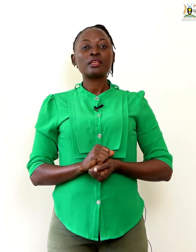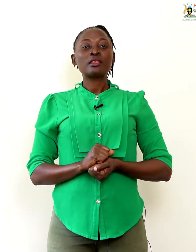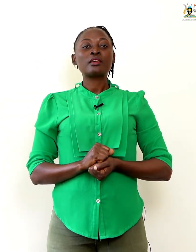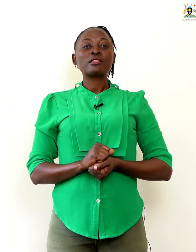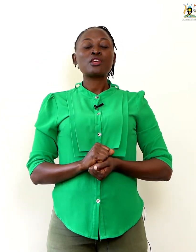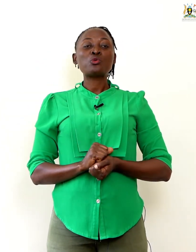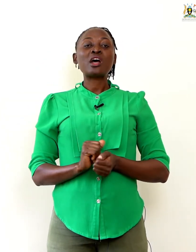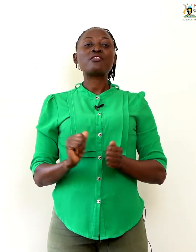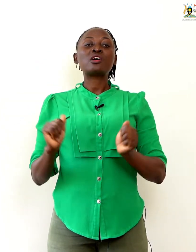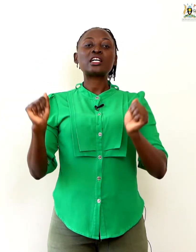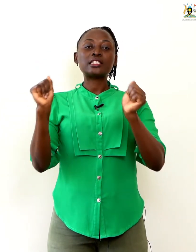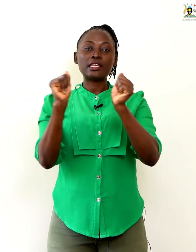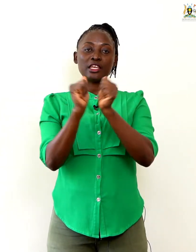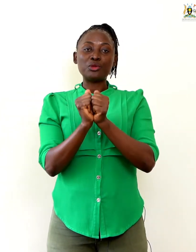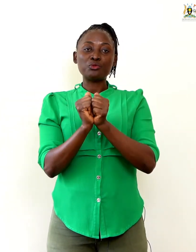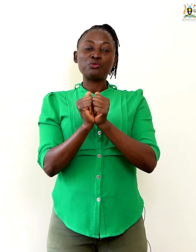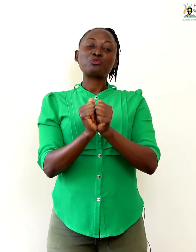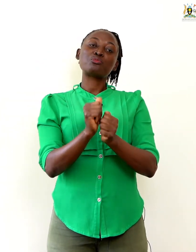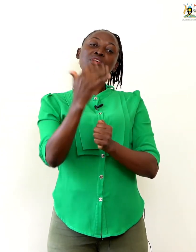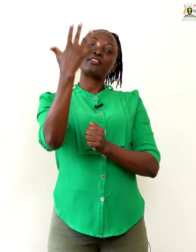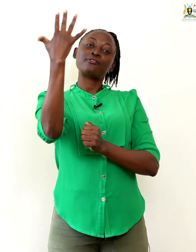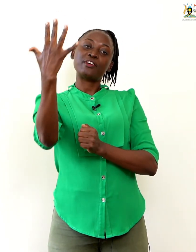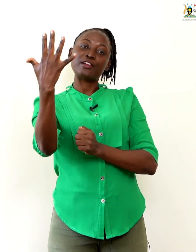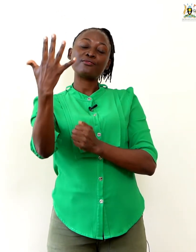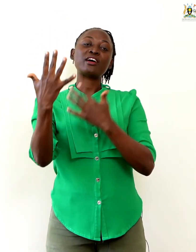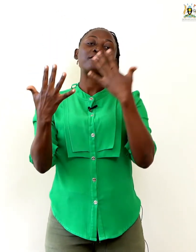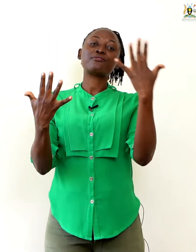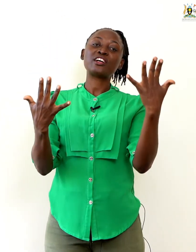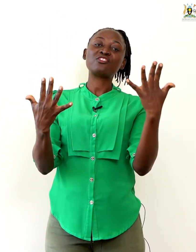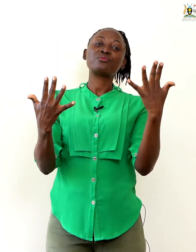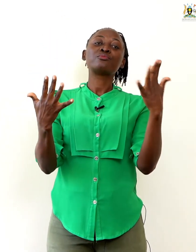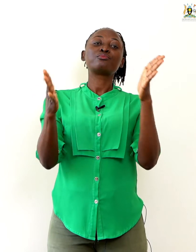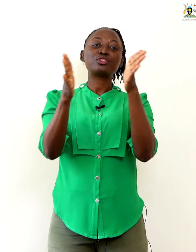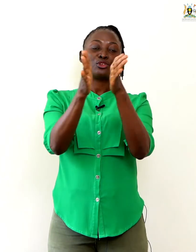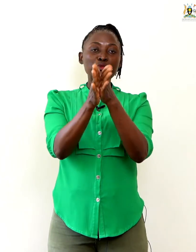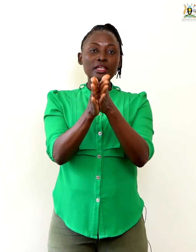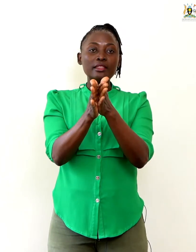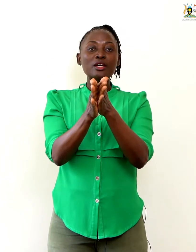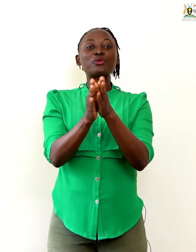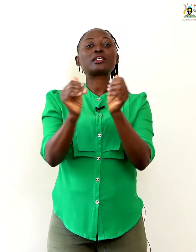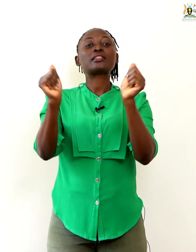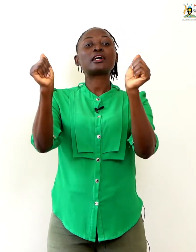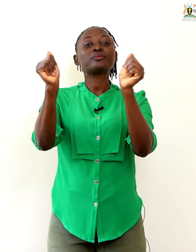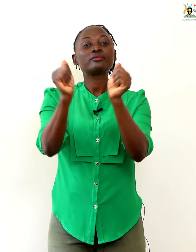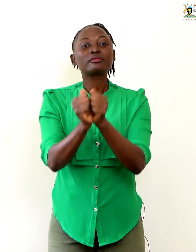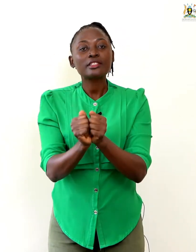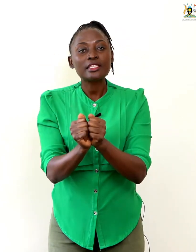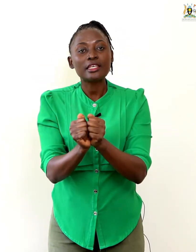Then we have our 10. We bring the 5 and 5. Put it together. We get the 10.